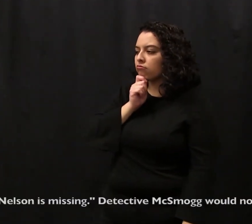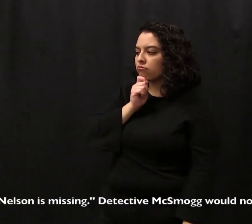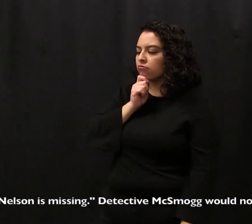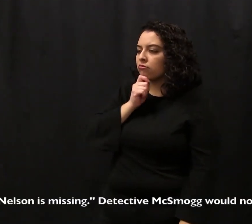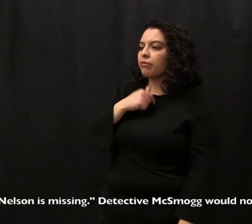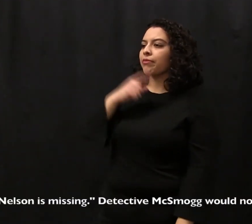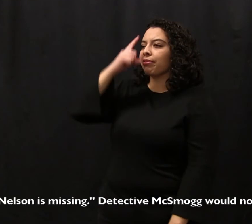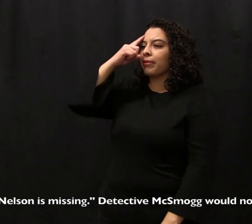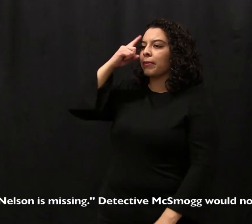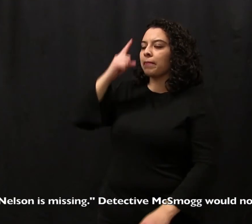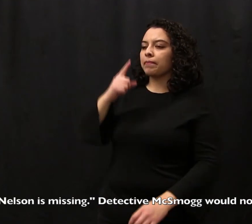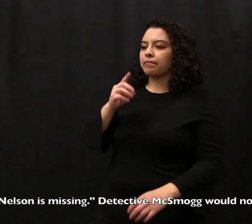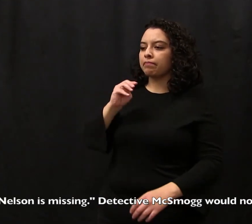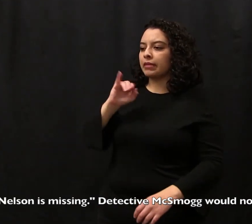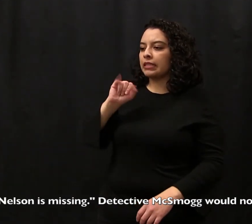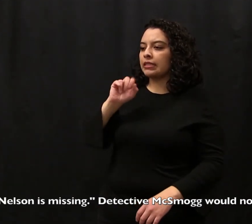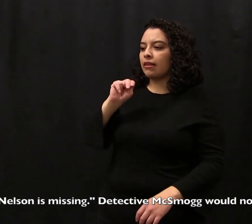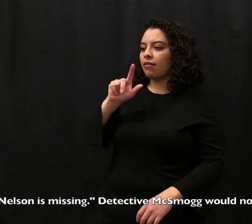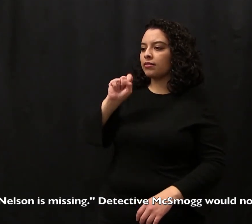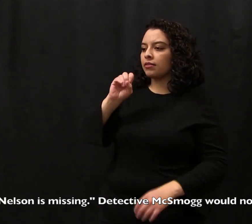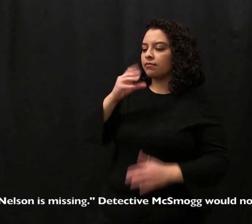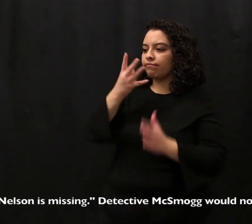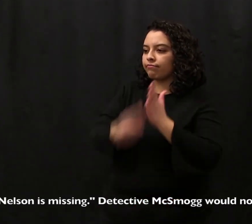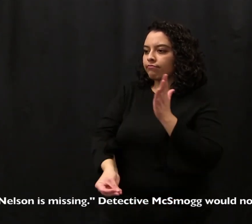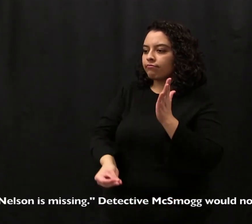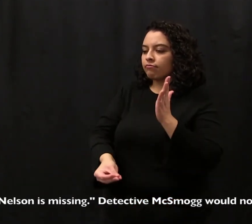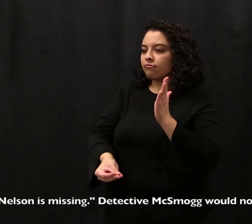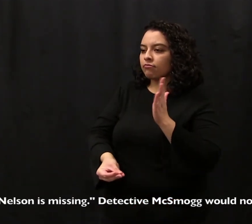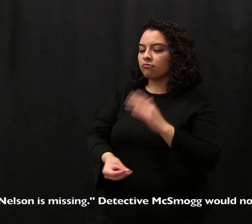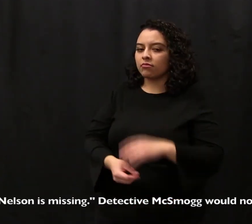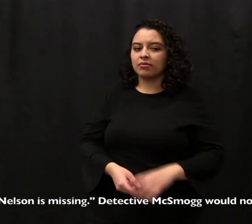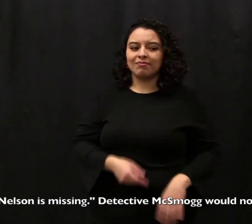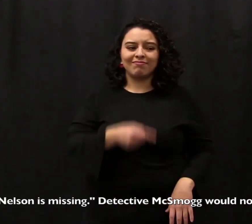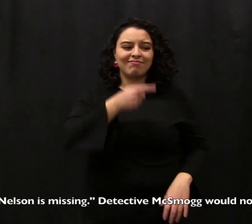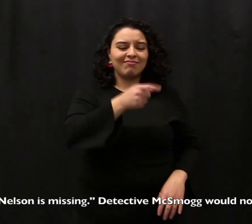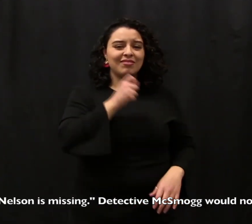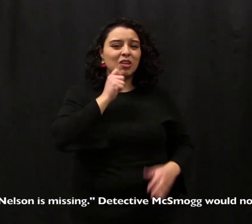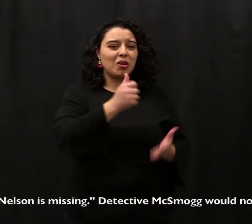I think Miss Nelson is missing. Detective McSmodge would not be much help.